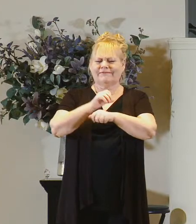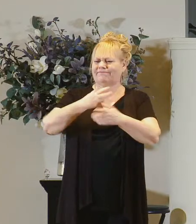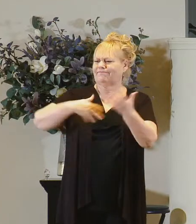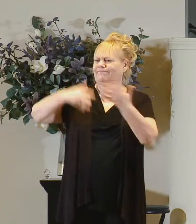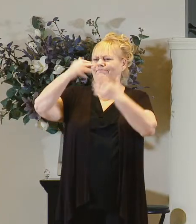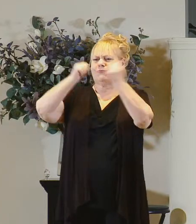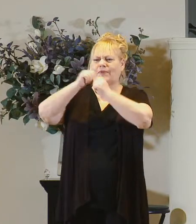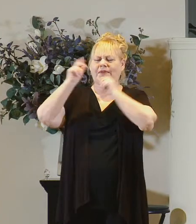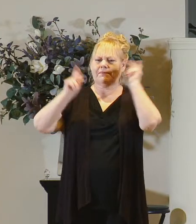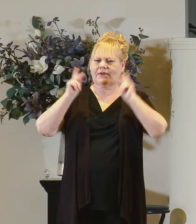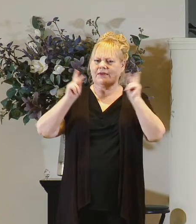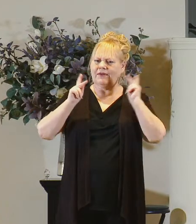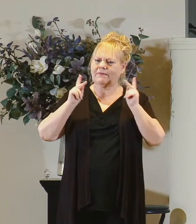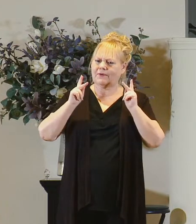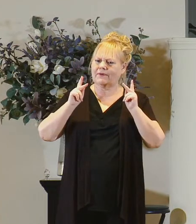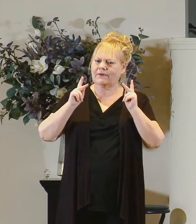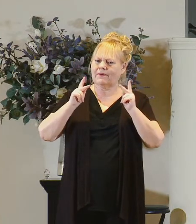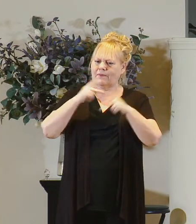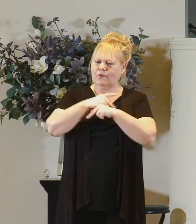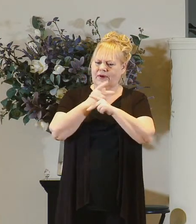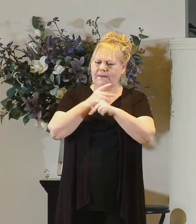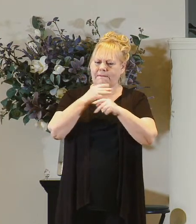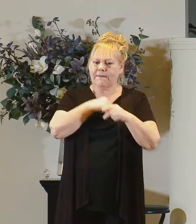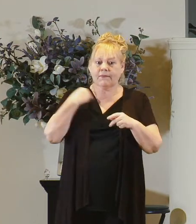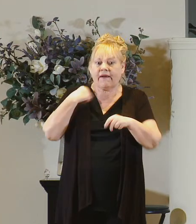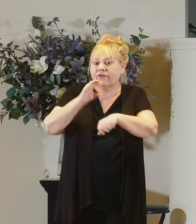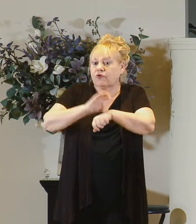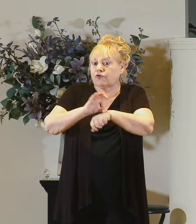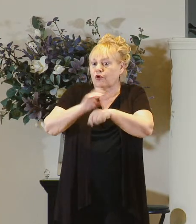but productive members of the church